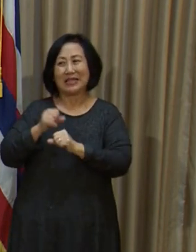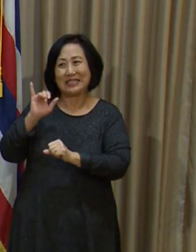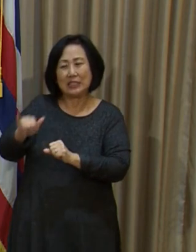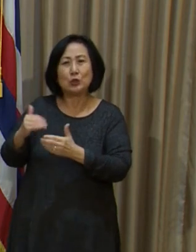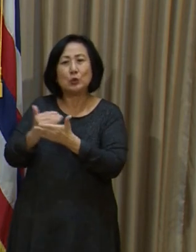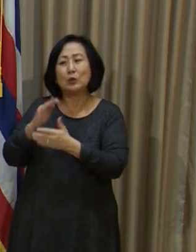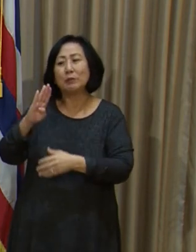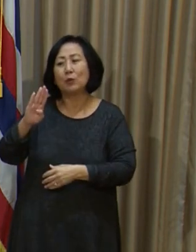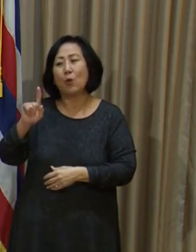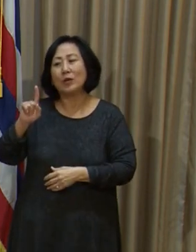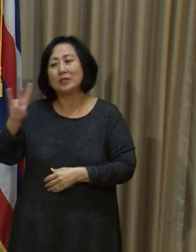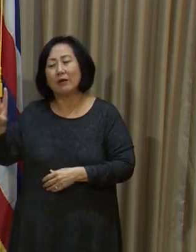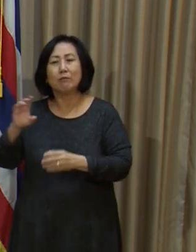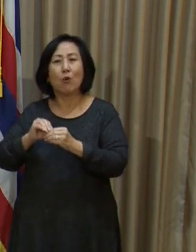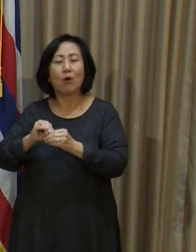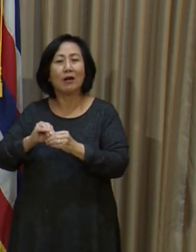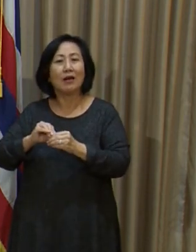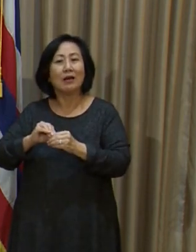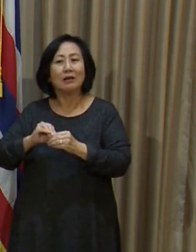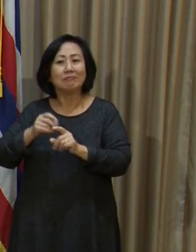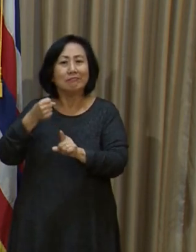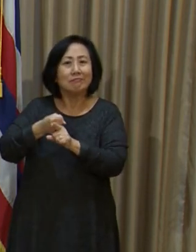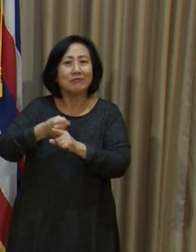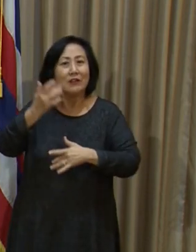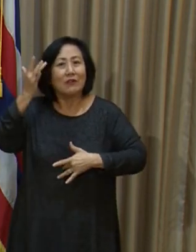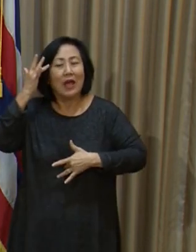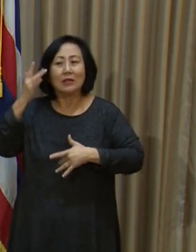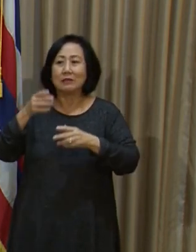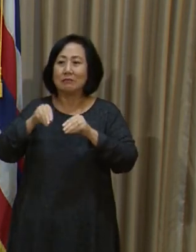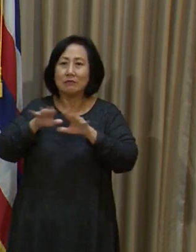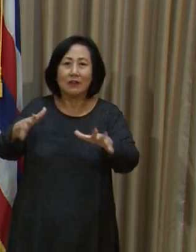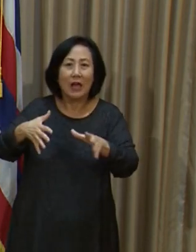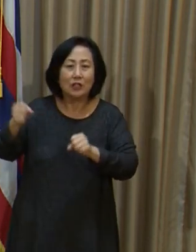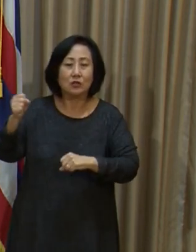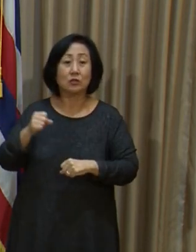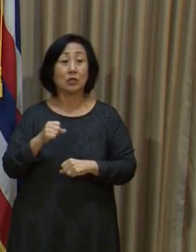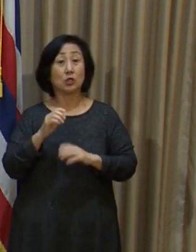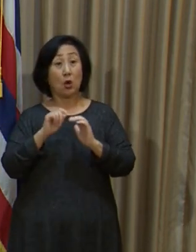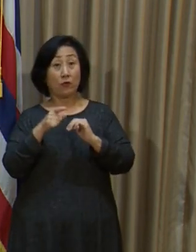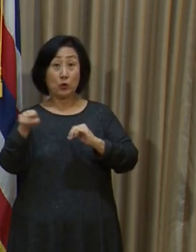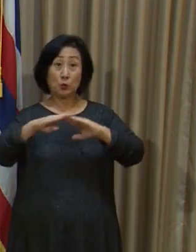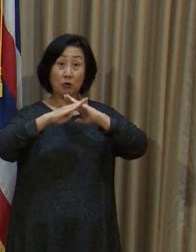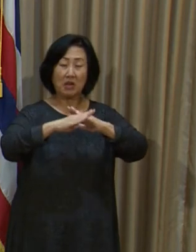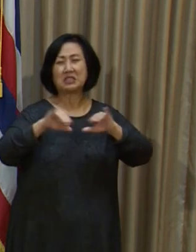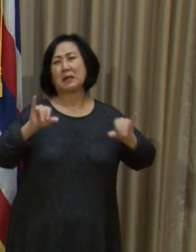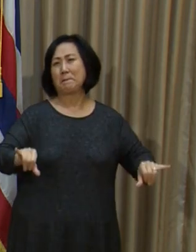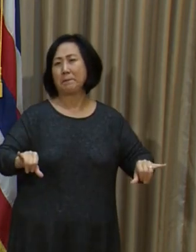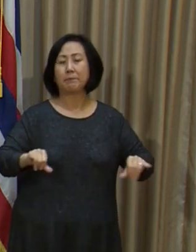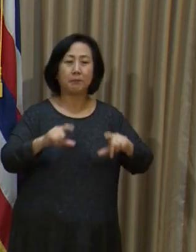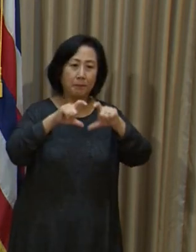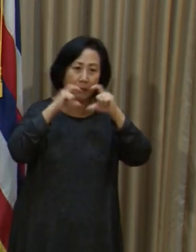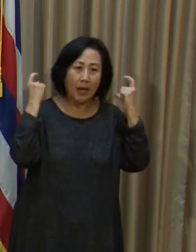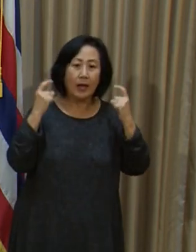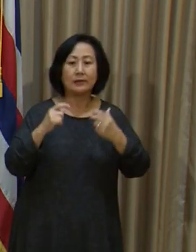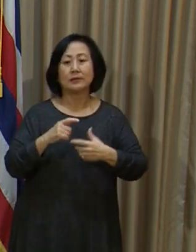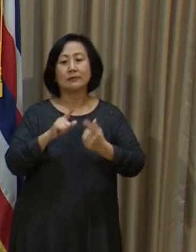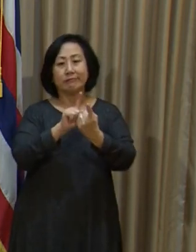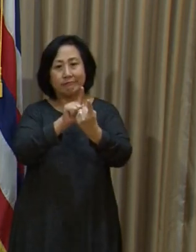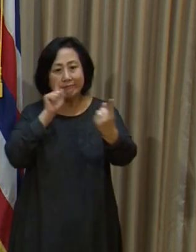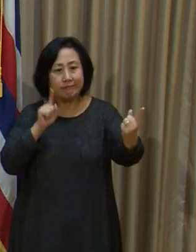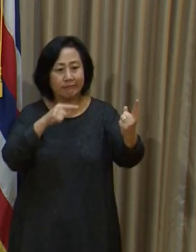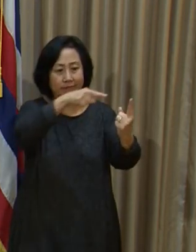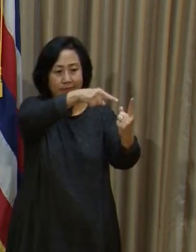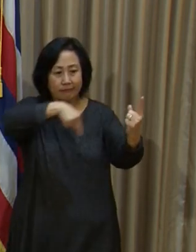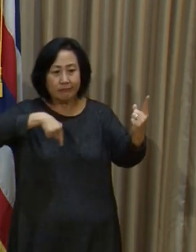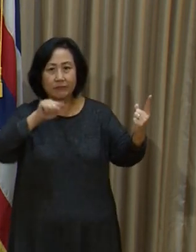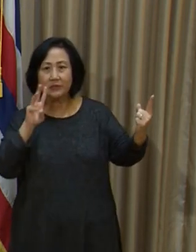infectious to other people. So it doesn't change what you need to do to prevent transmission. It's still masking. It's still the six-foot